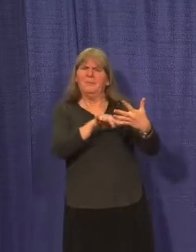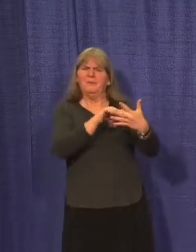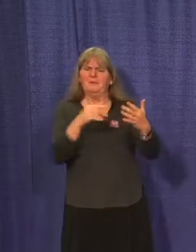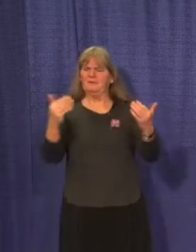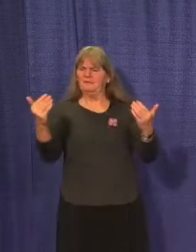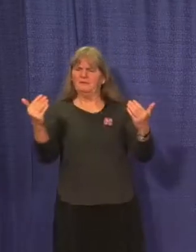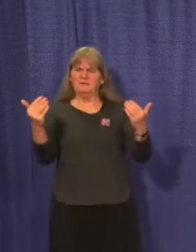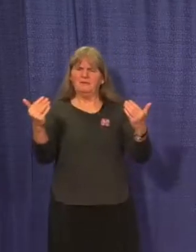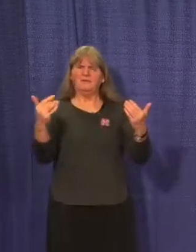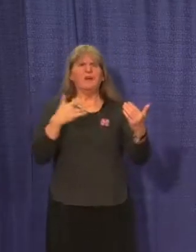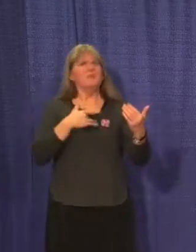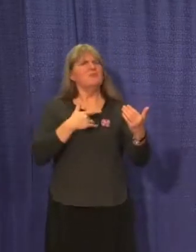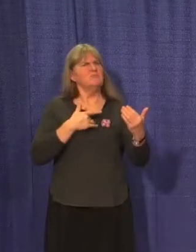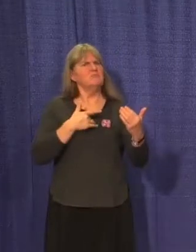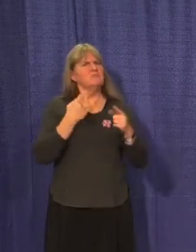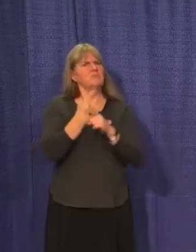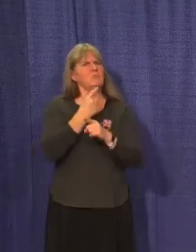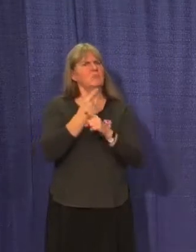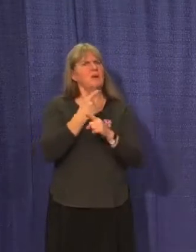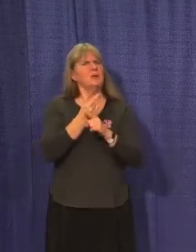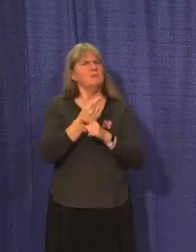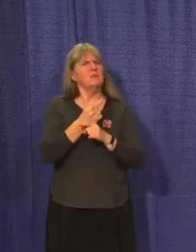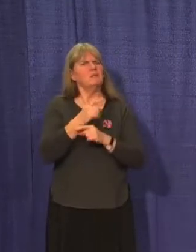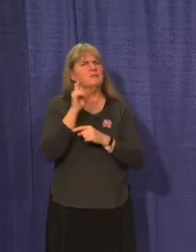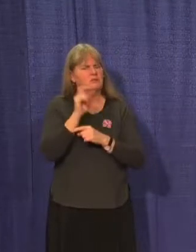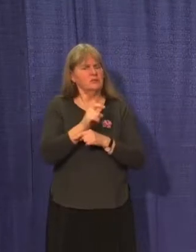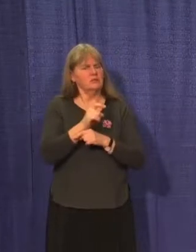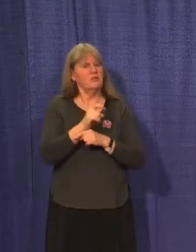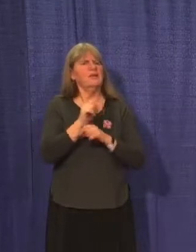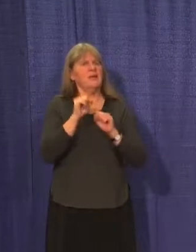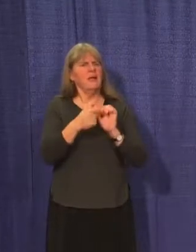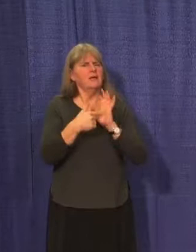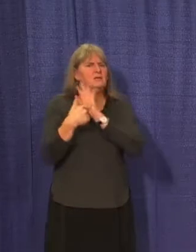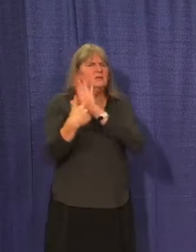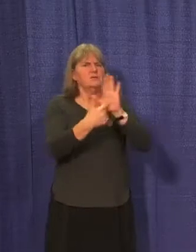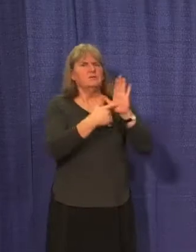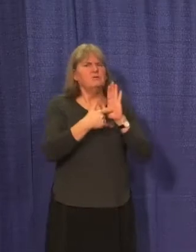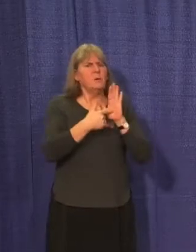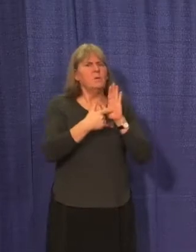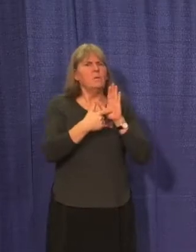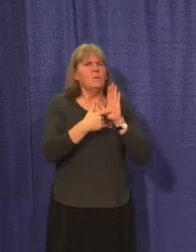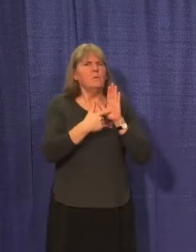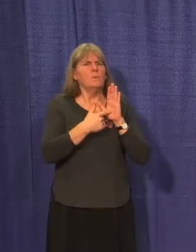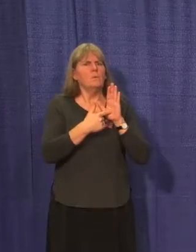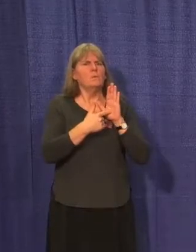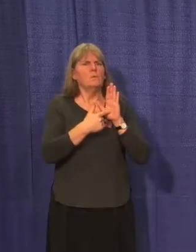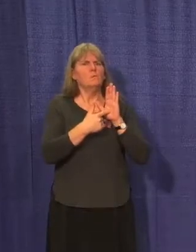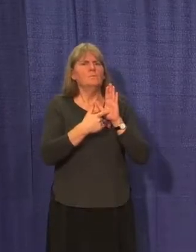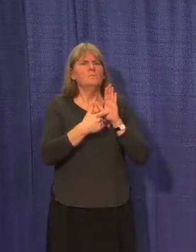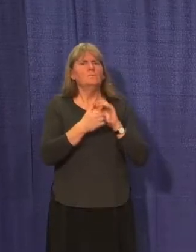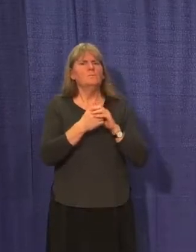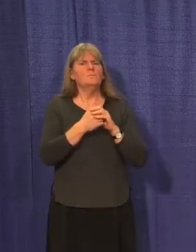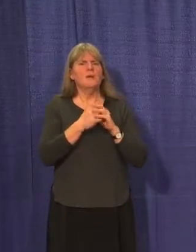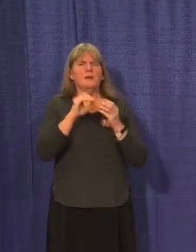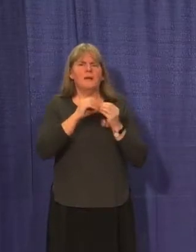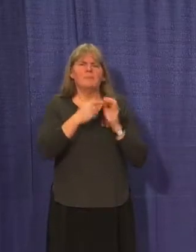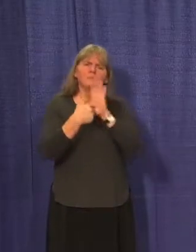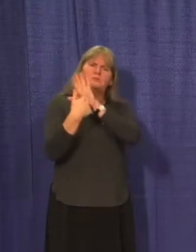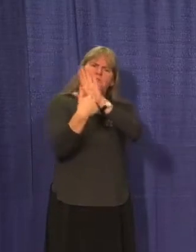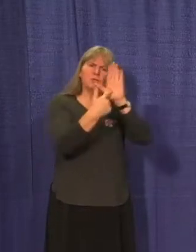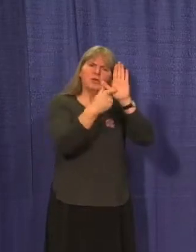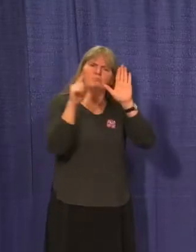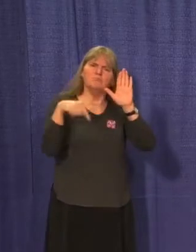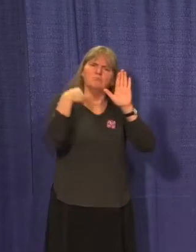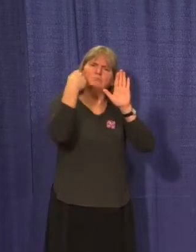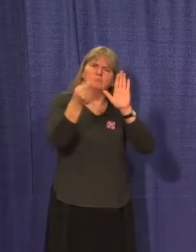an obligation as soon as realistically possible to bring back the numbers that we